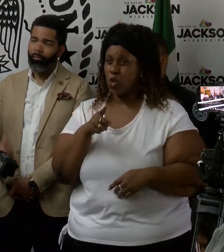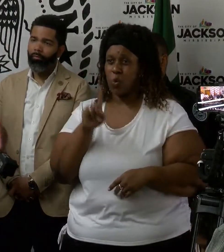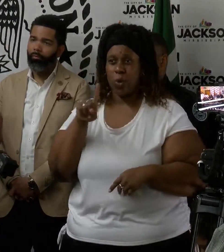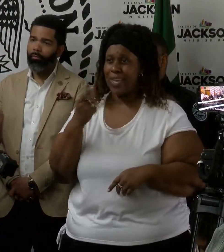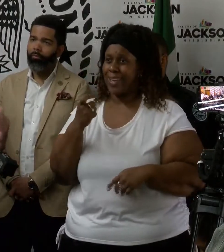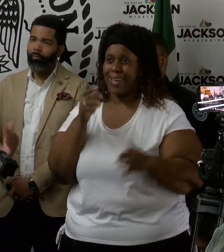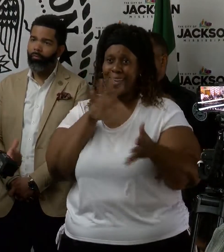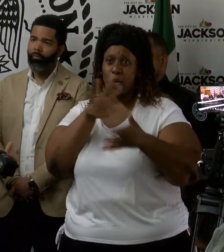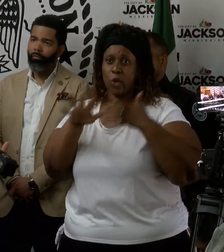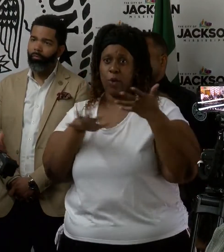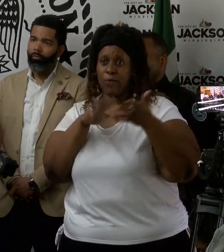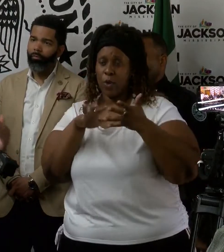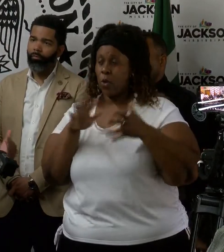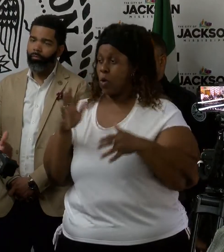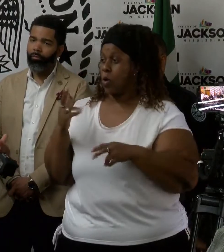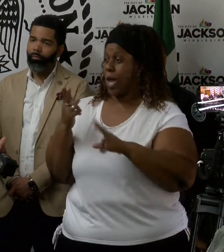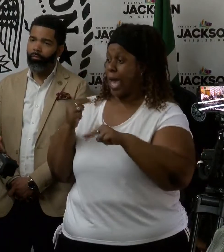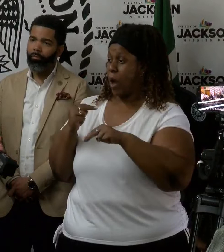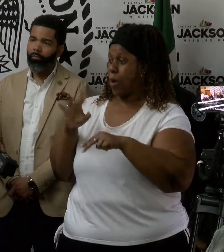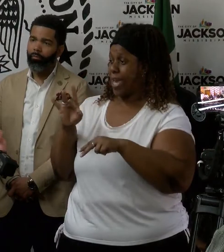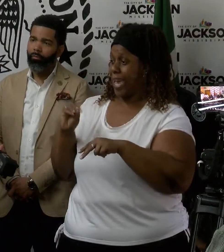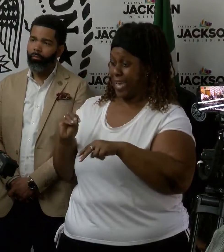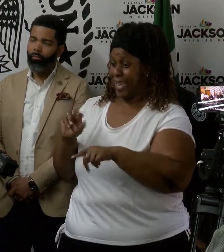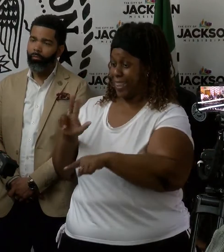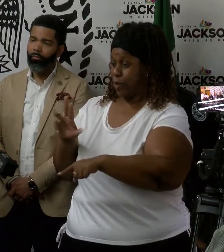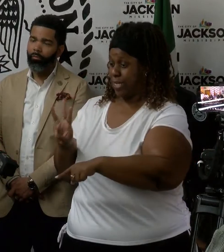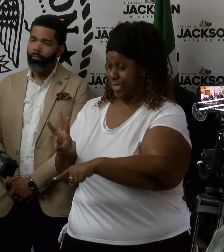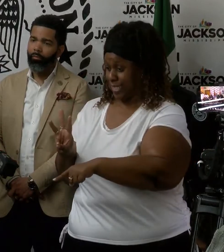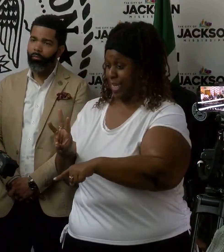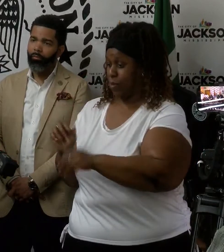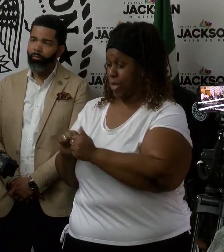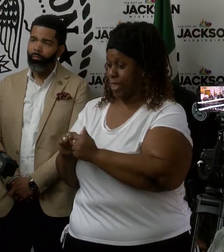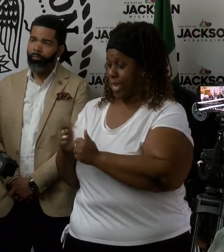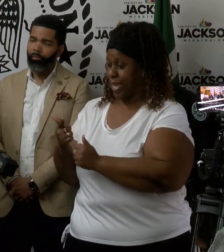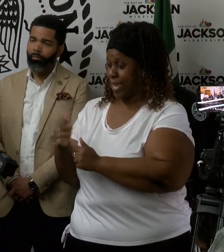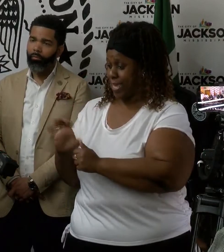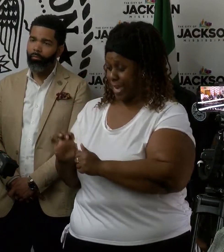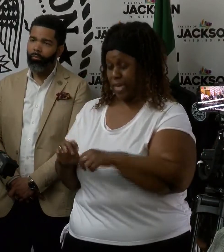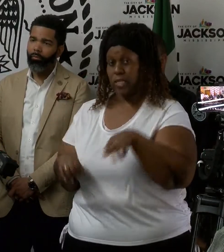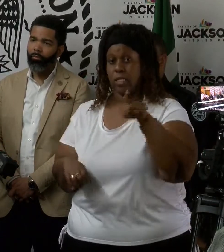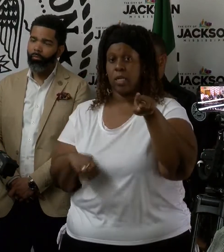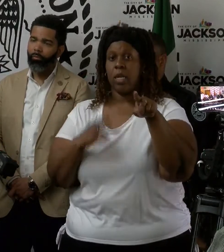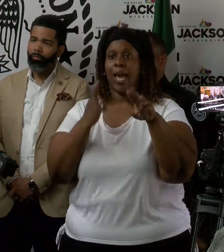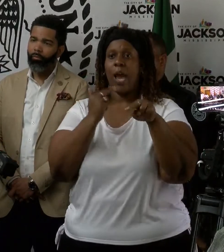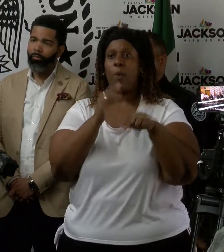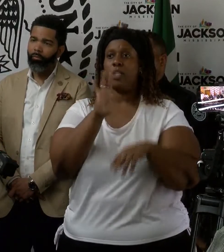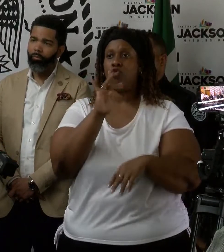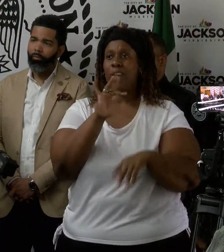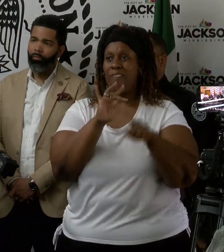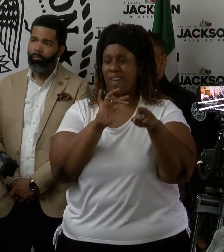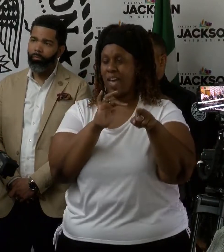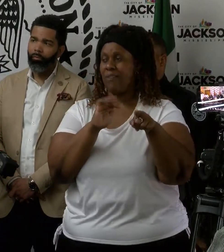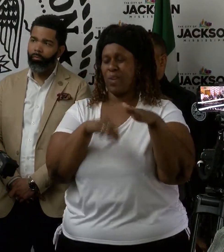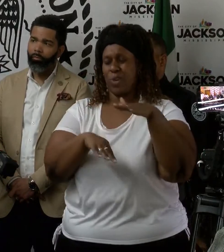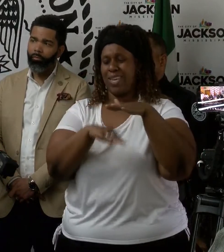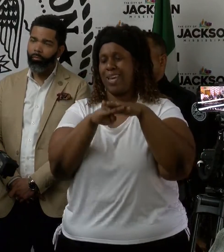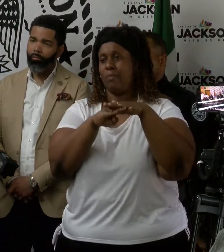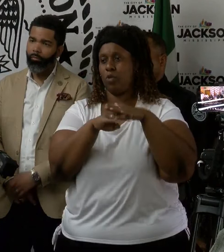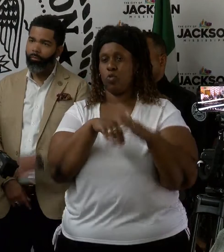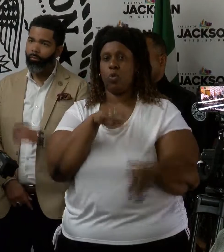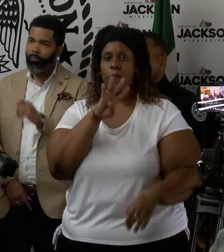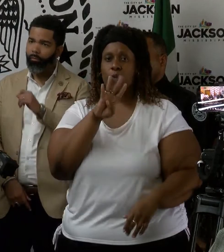those two confused. Highway 80, 36 feet with the gauge will get to. Highway 25, the gauge will get up to